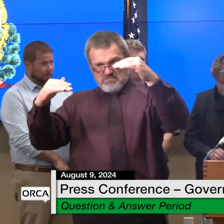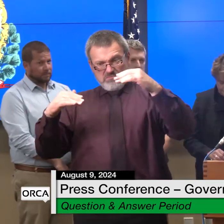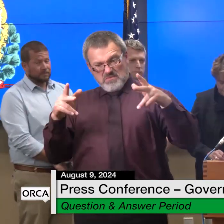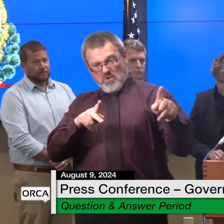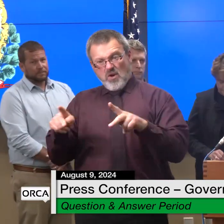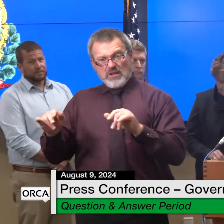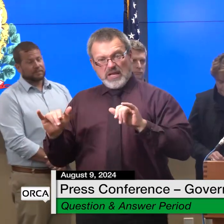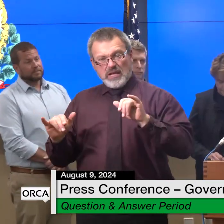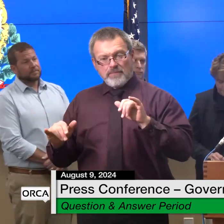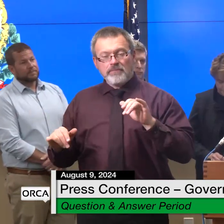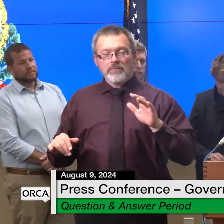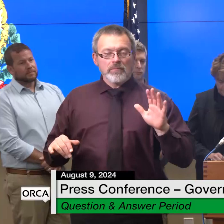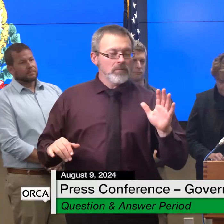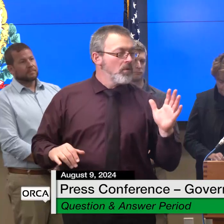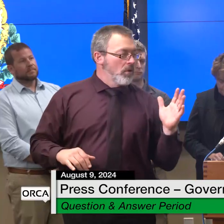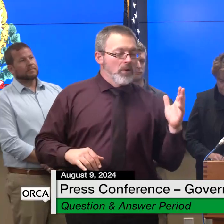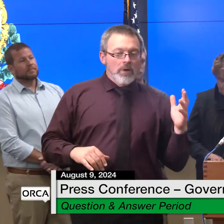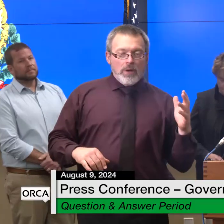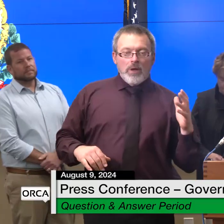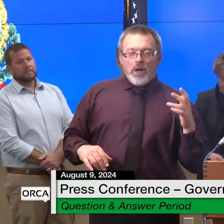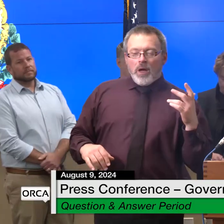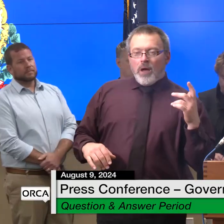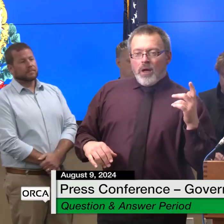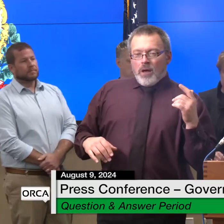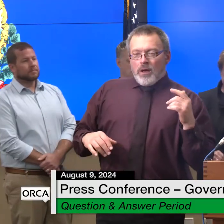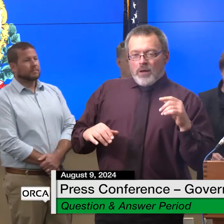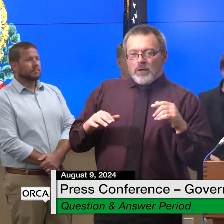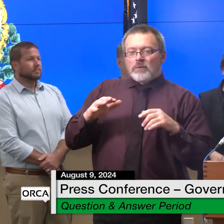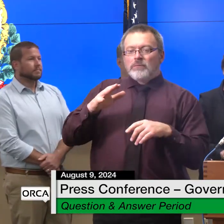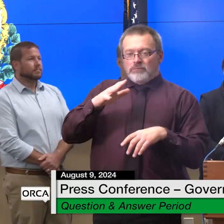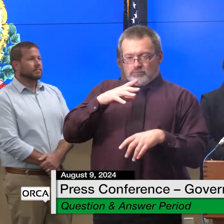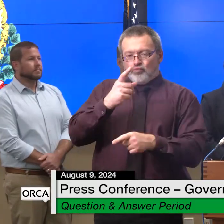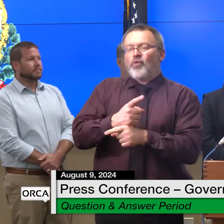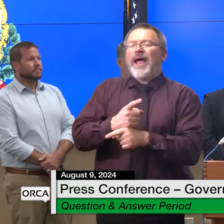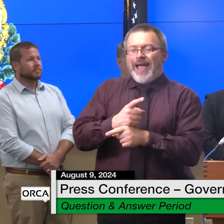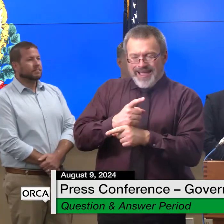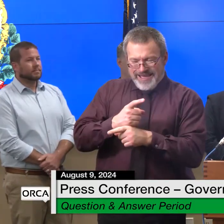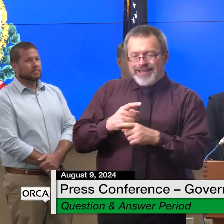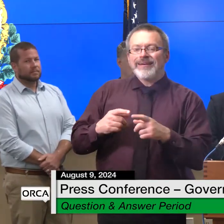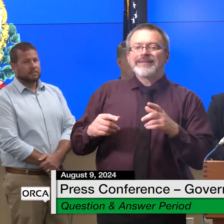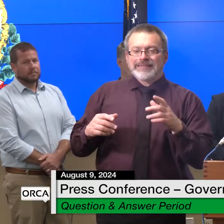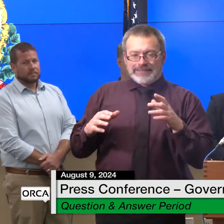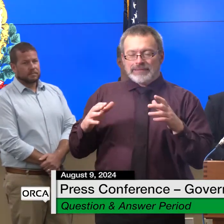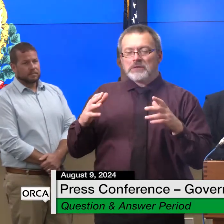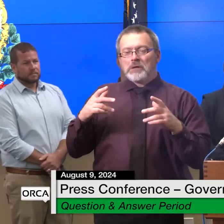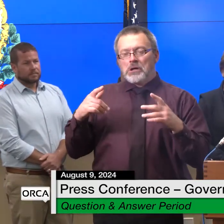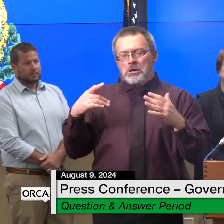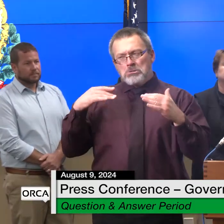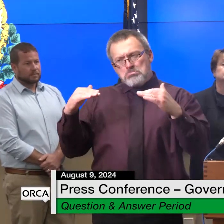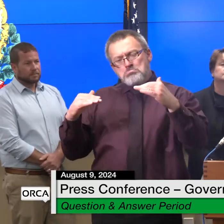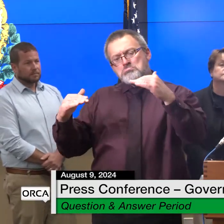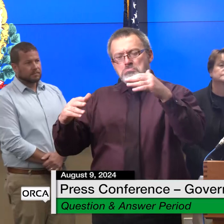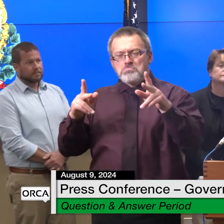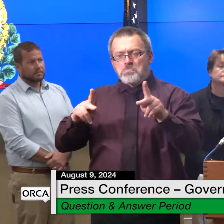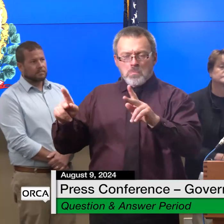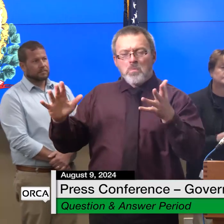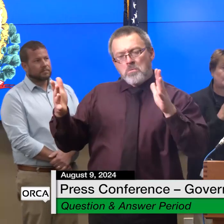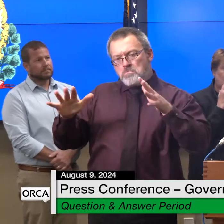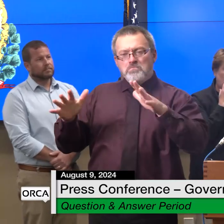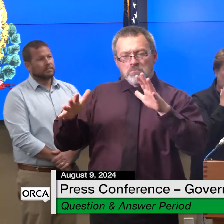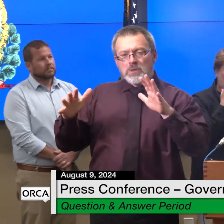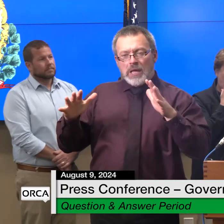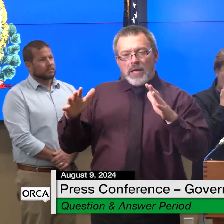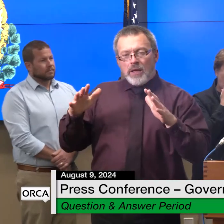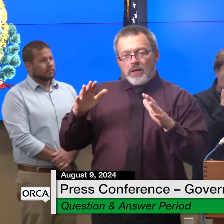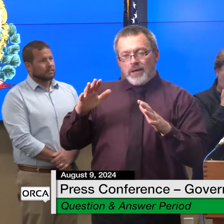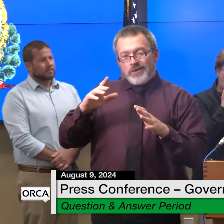but it was based on the amount of damage we were seeing we tried to replicate what we uh we use and it wasn't enough to be honest with you